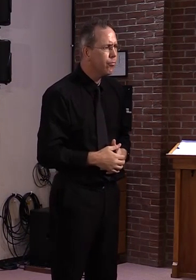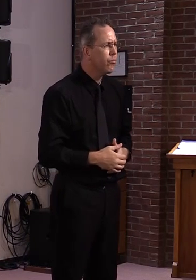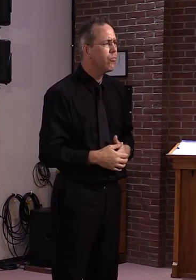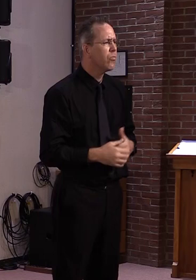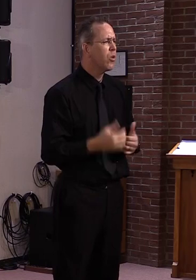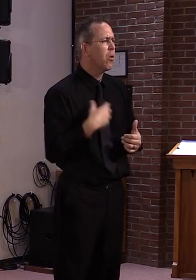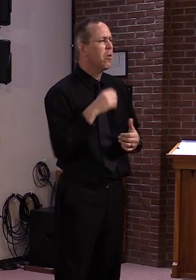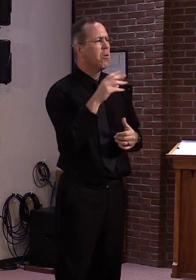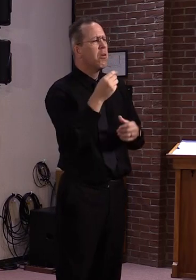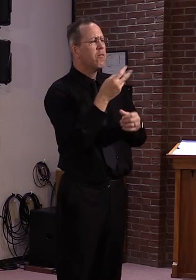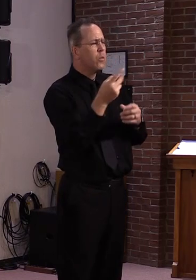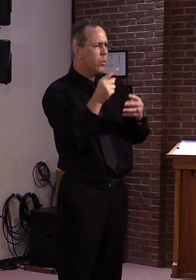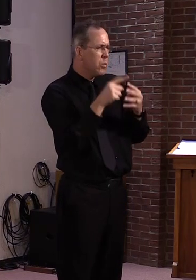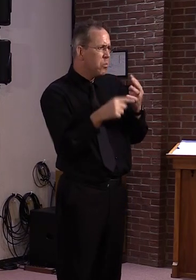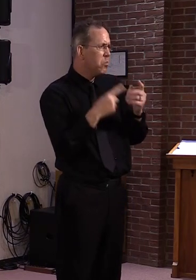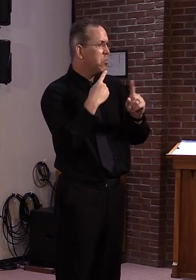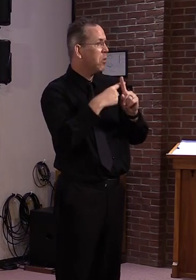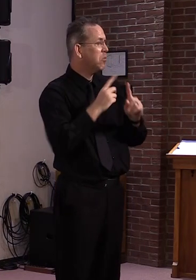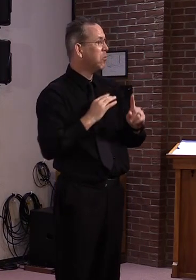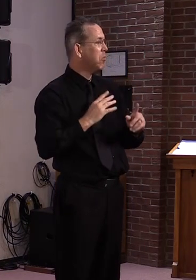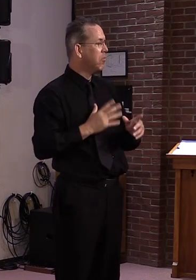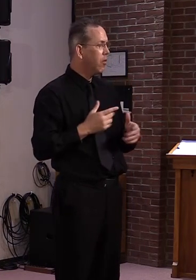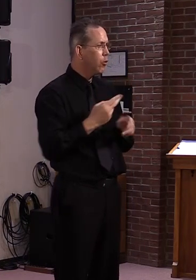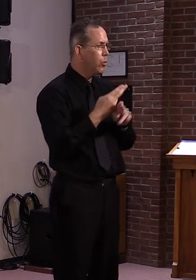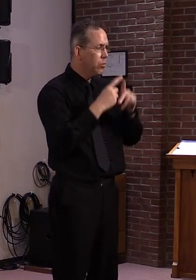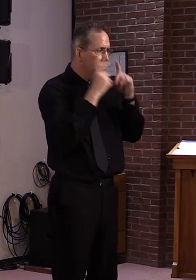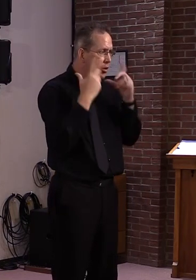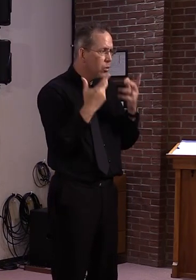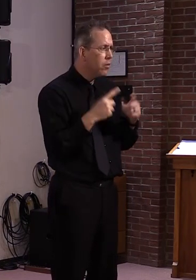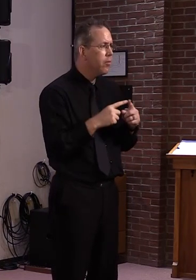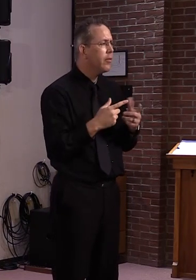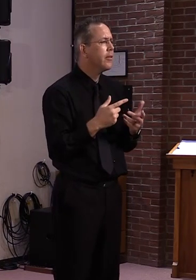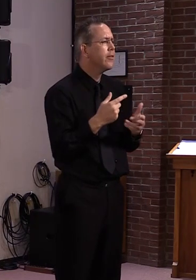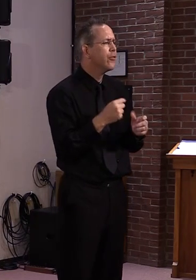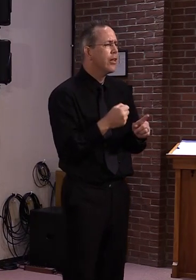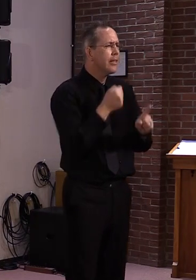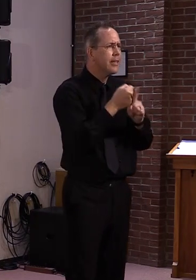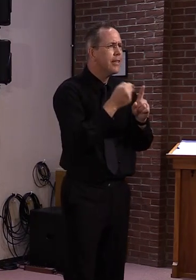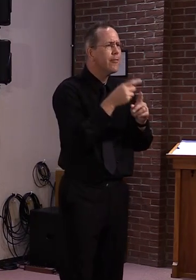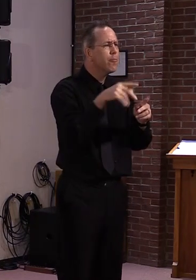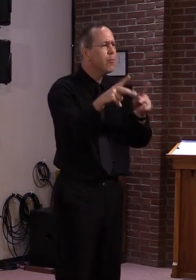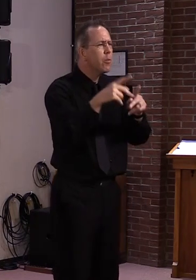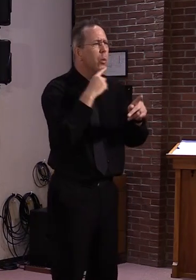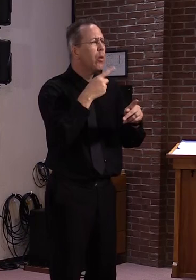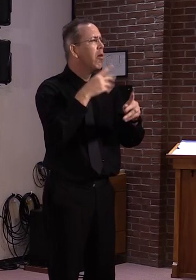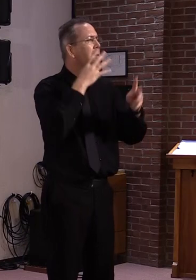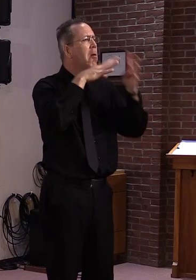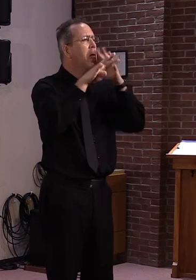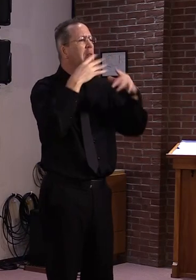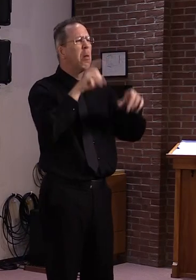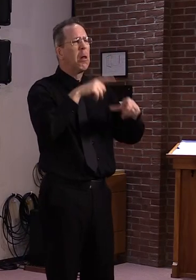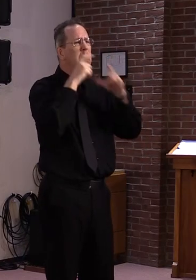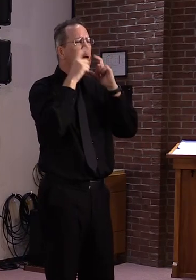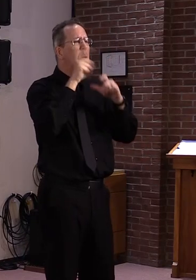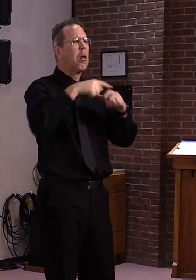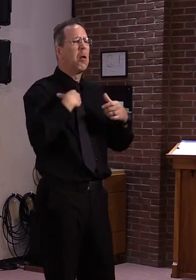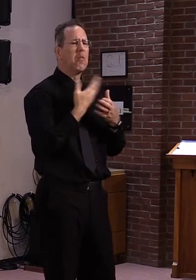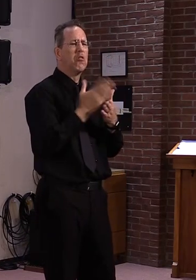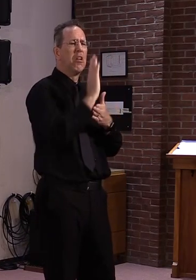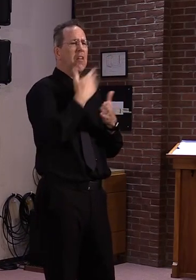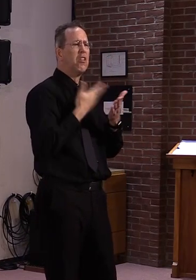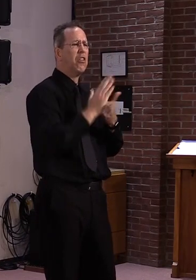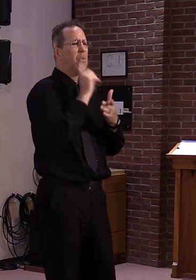may be reluctant to wear a mask and have them make that decision themselves